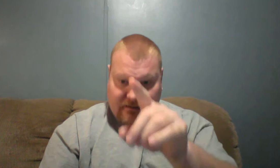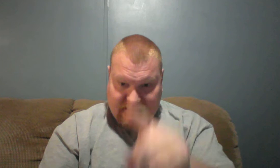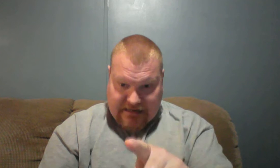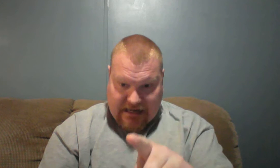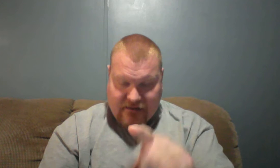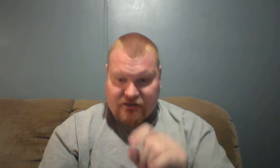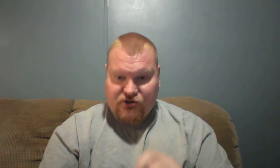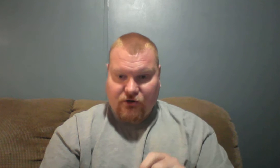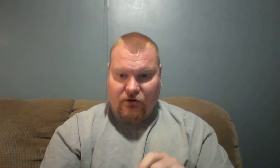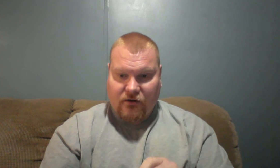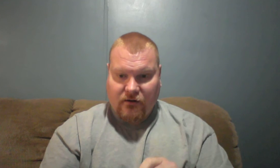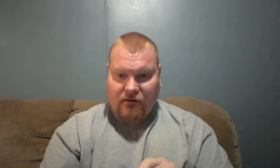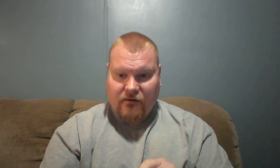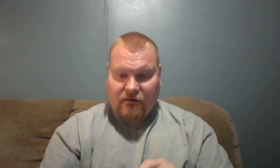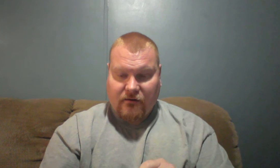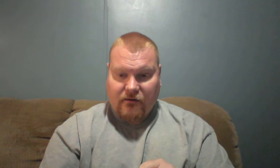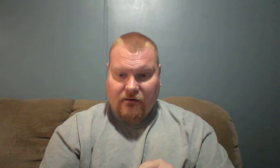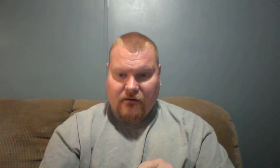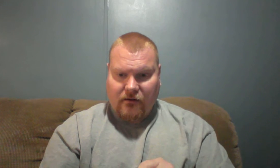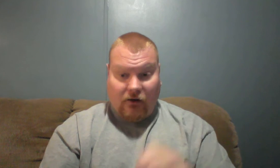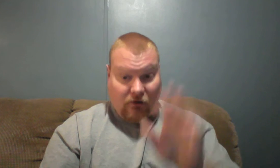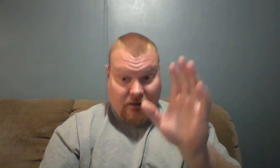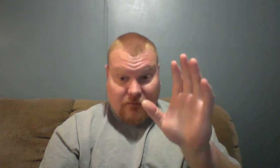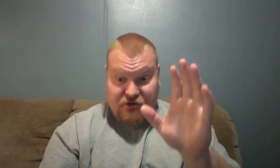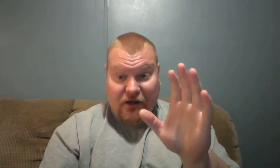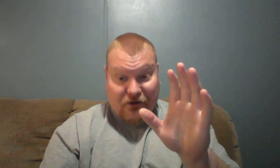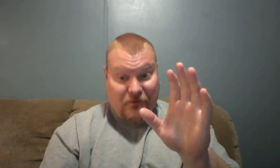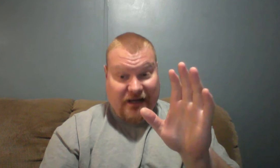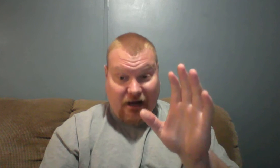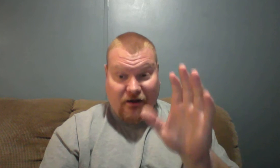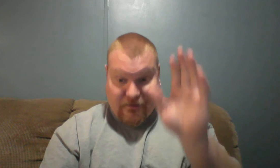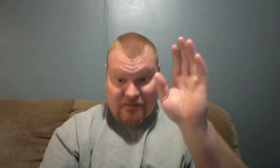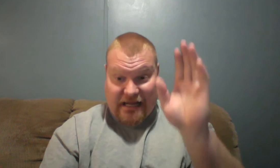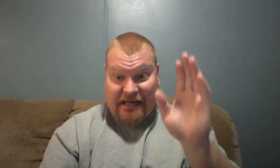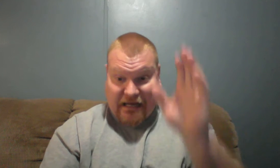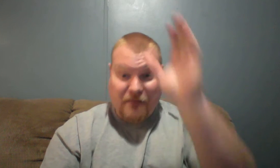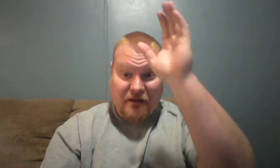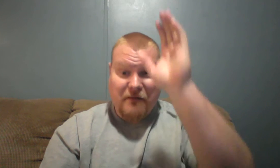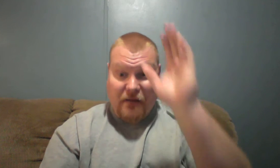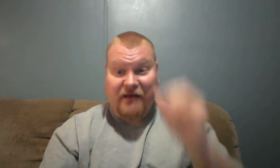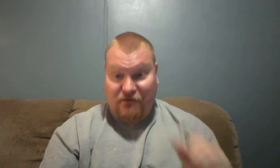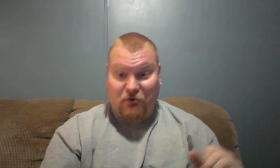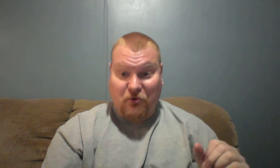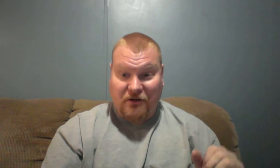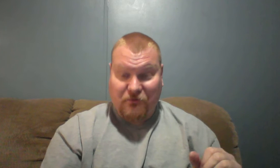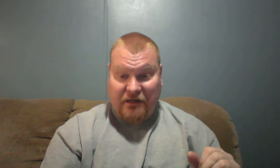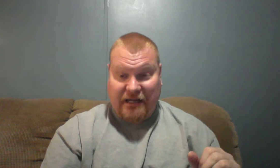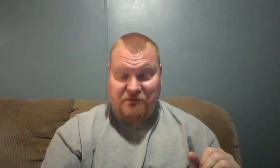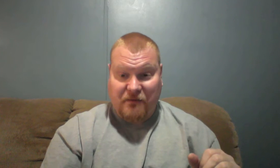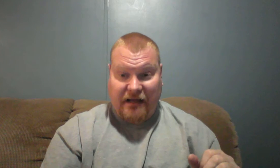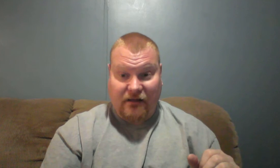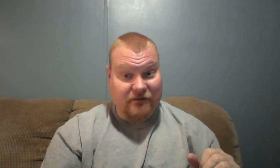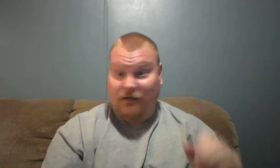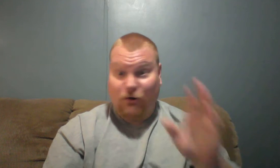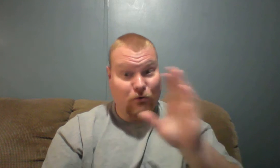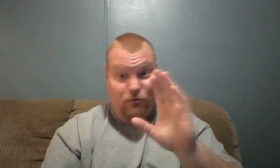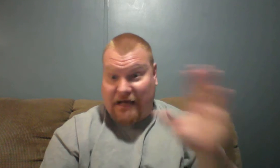Death is sure. Oh, I'd much rather be called up and taken up by the Lord when He comes back. No doubt